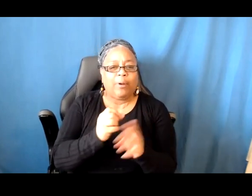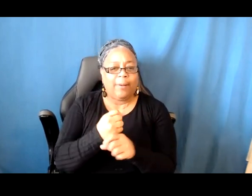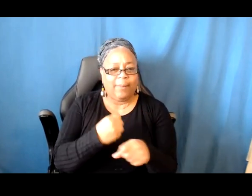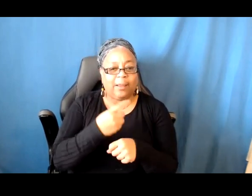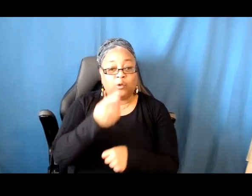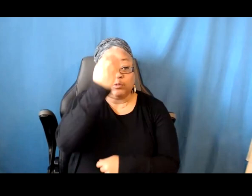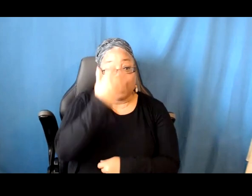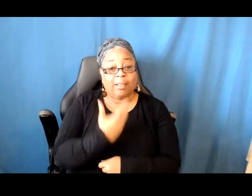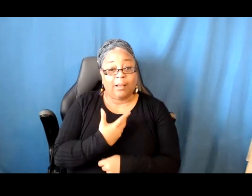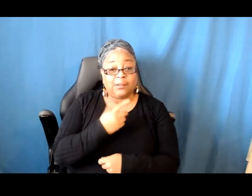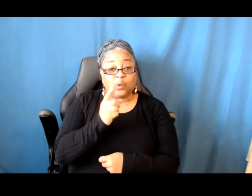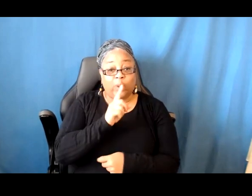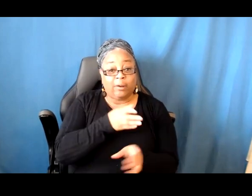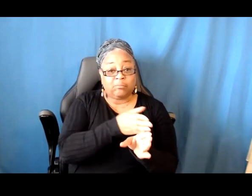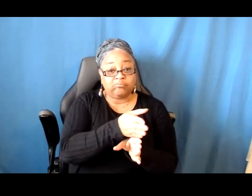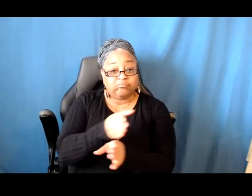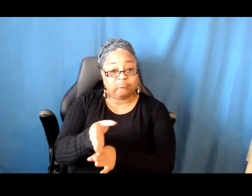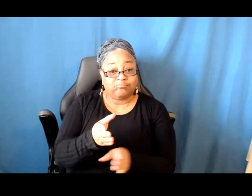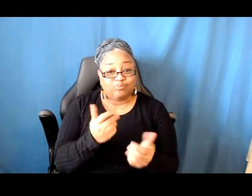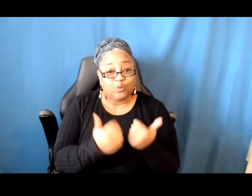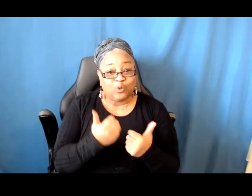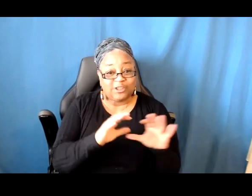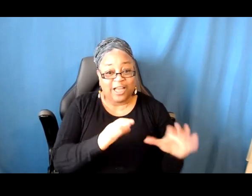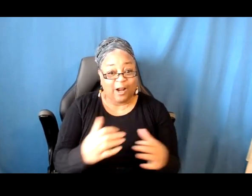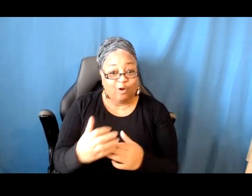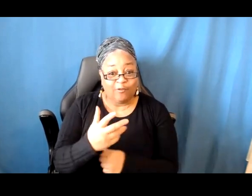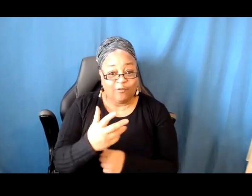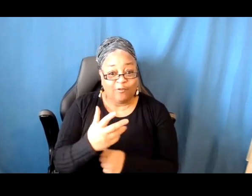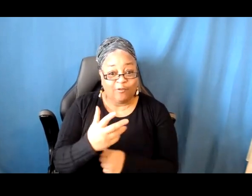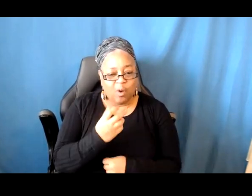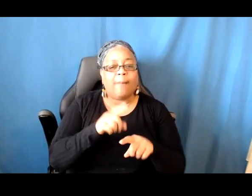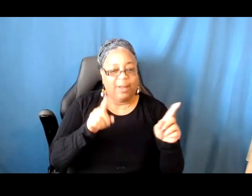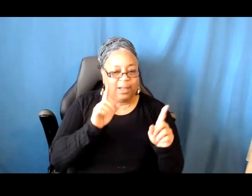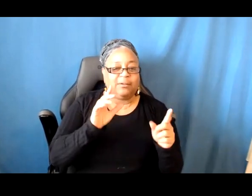us where you would like it reviewed. But we do have it as its own category within literature.